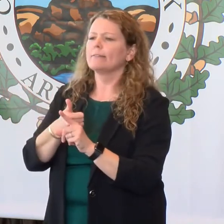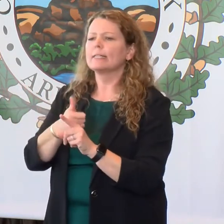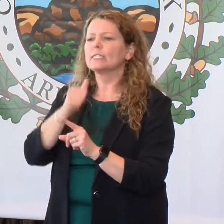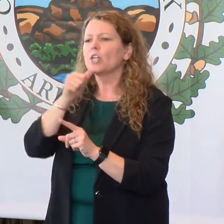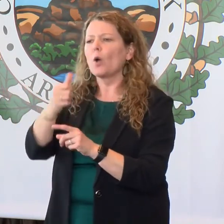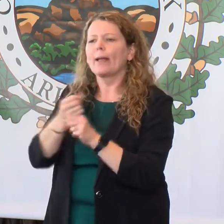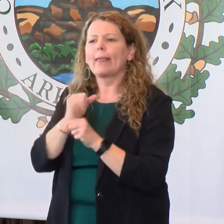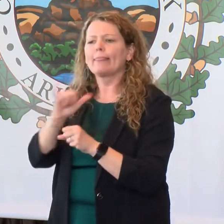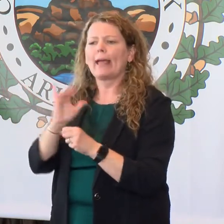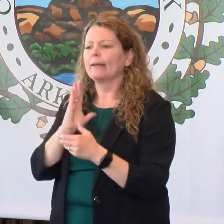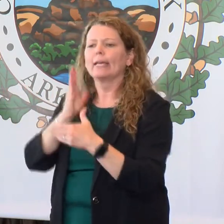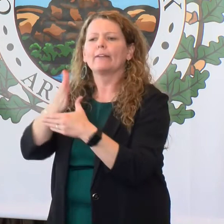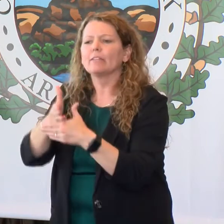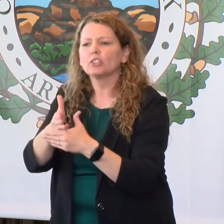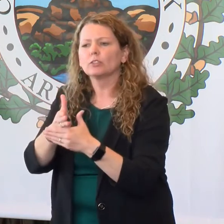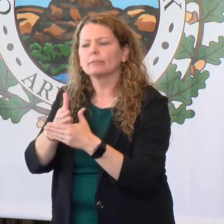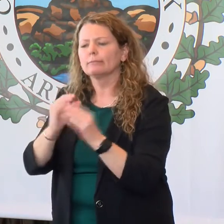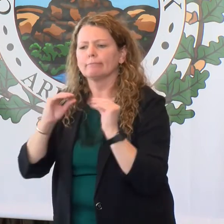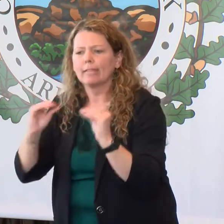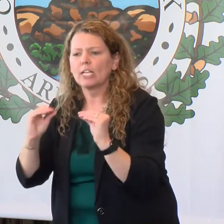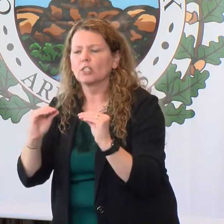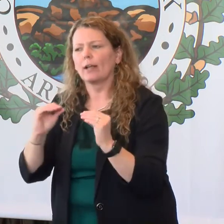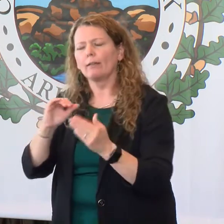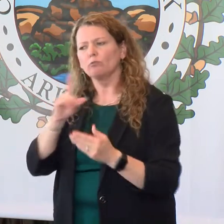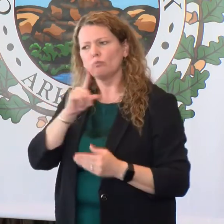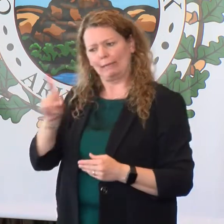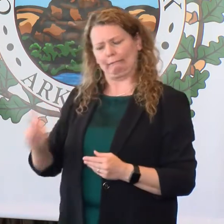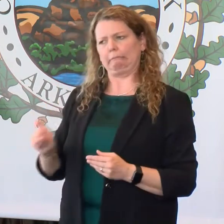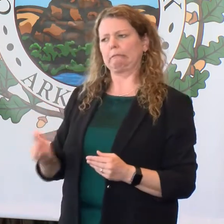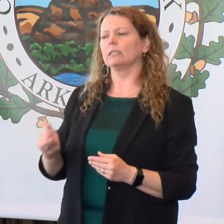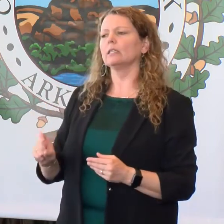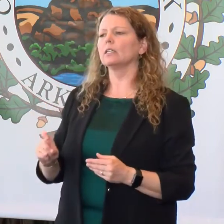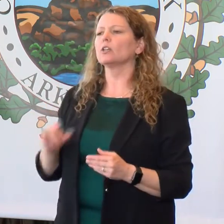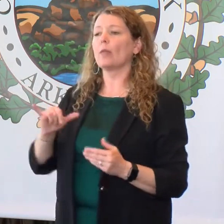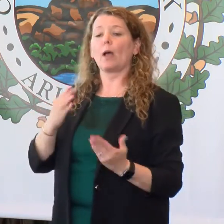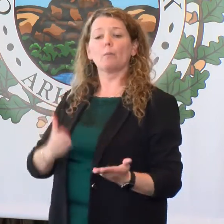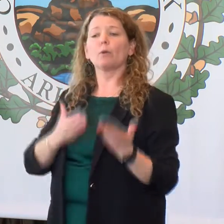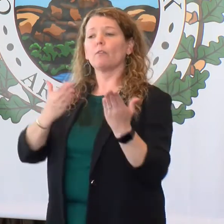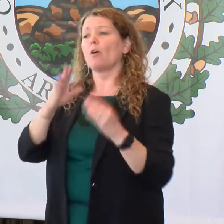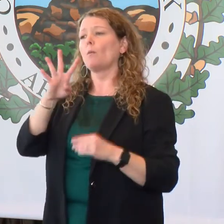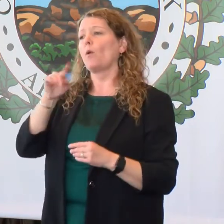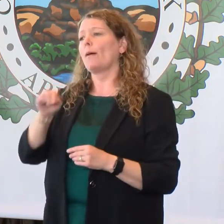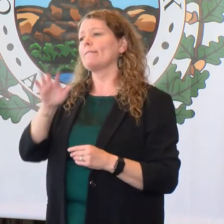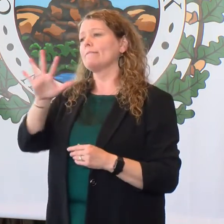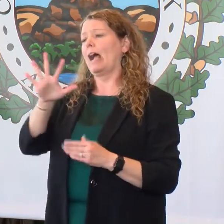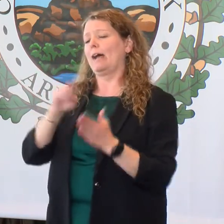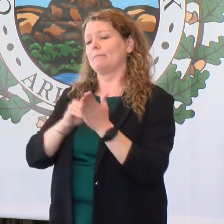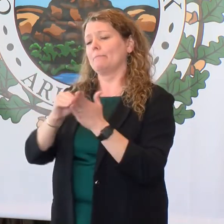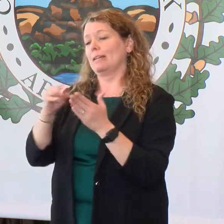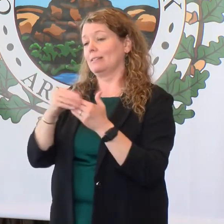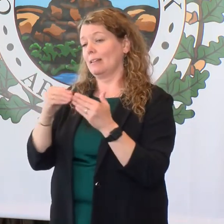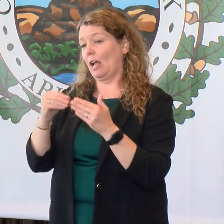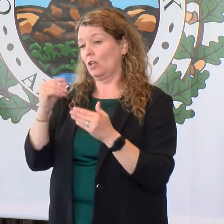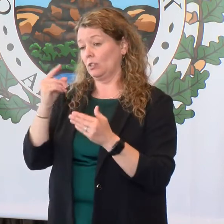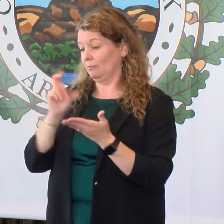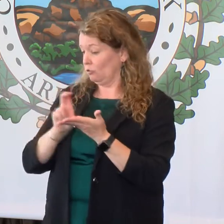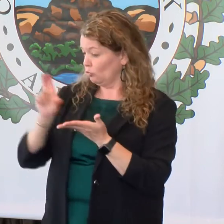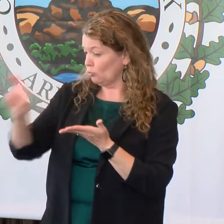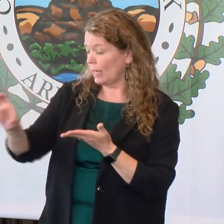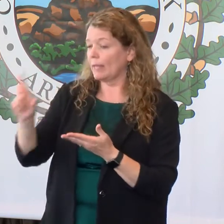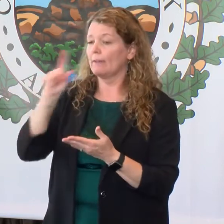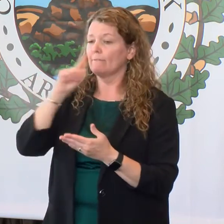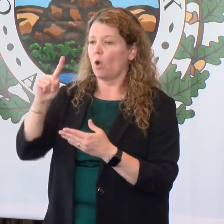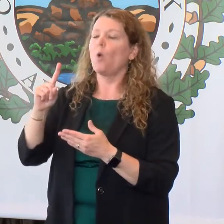early childhood opportunities that they need. And so this proposal, which would provide $4.5 million a year to early childhood